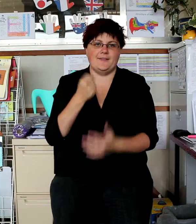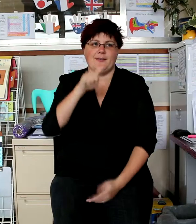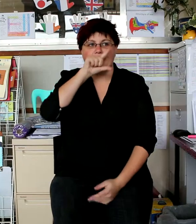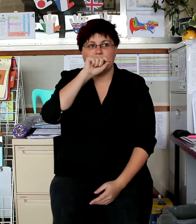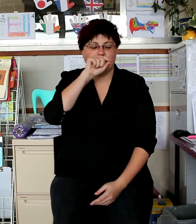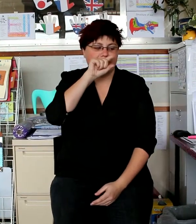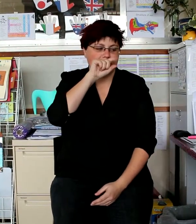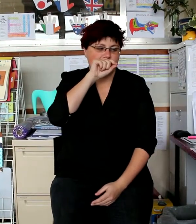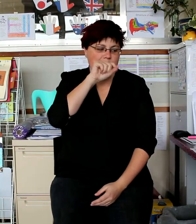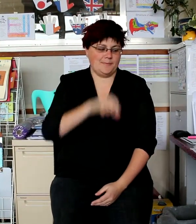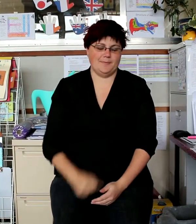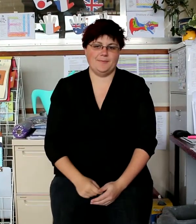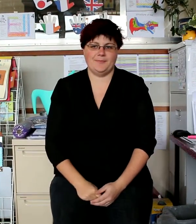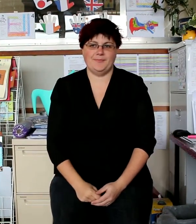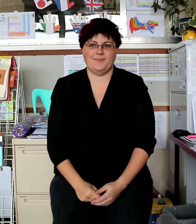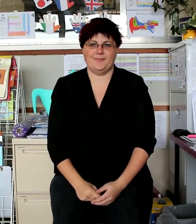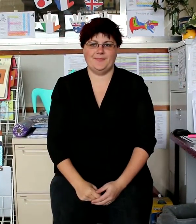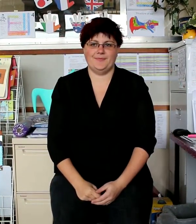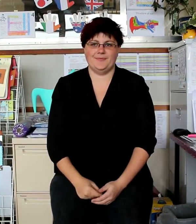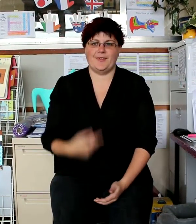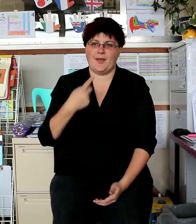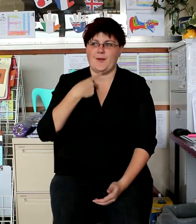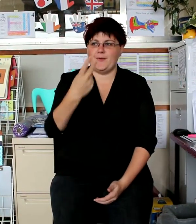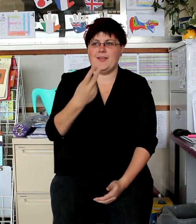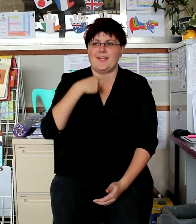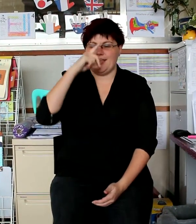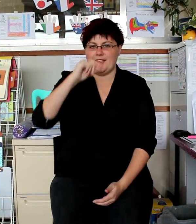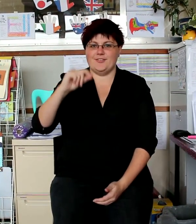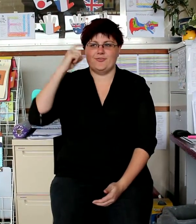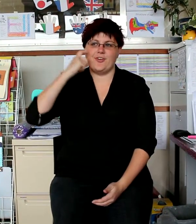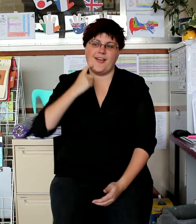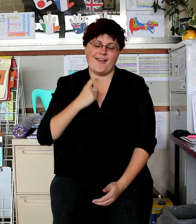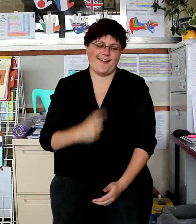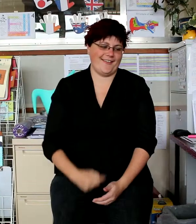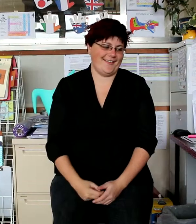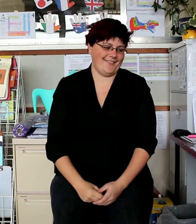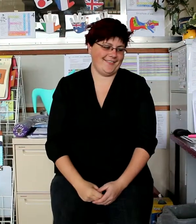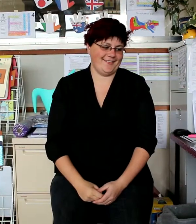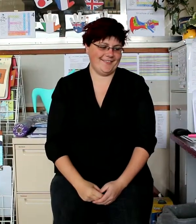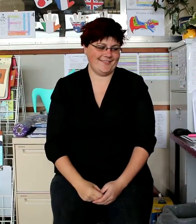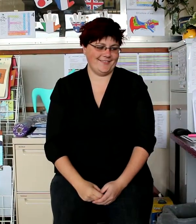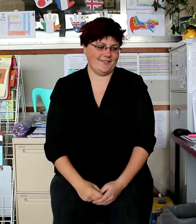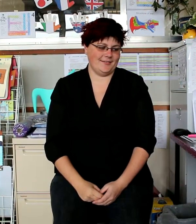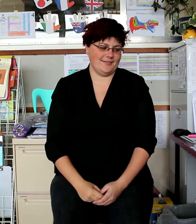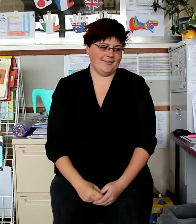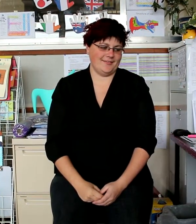Save the birds, so they can fly.